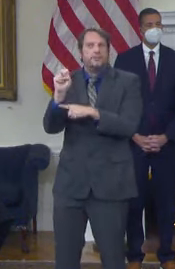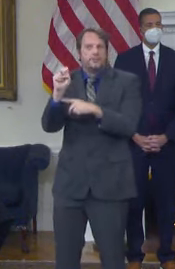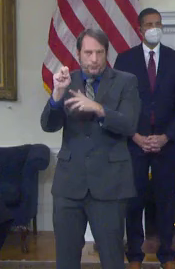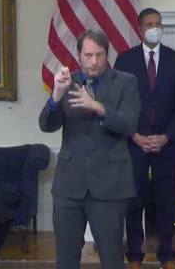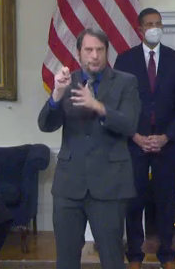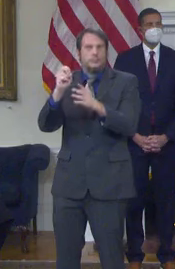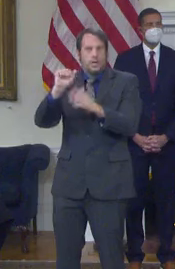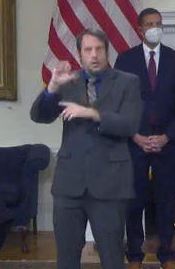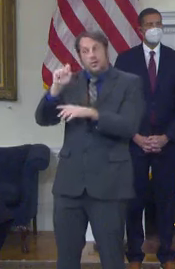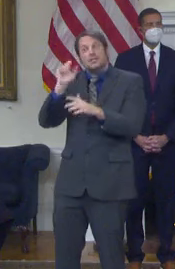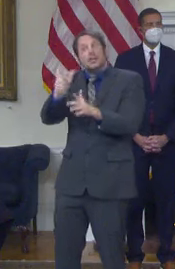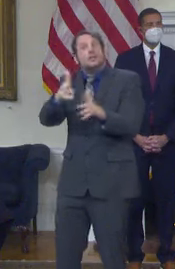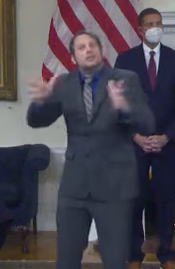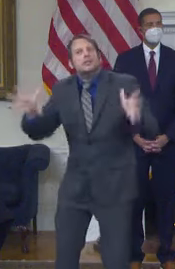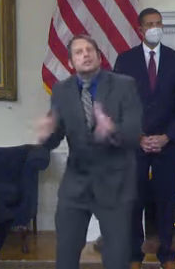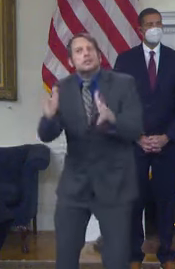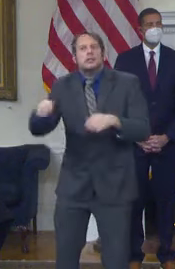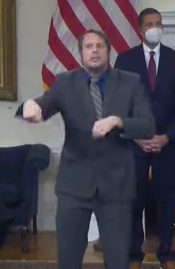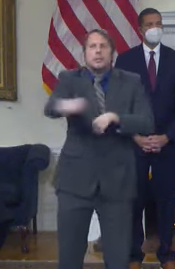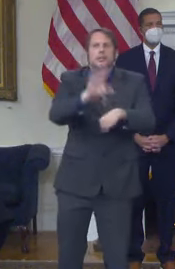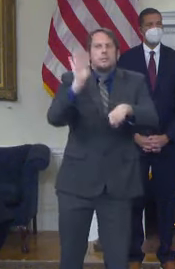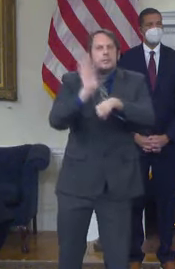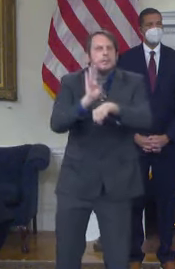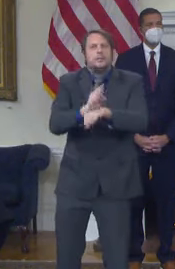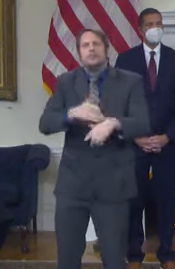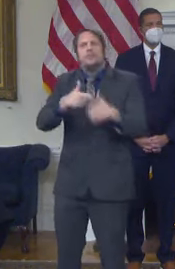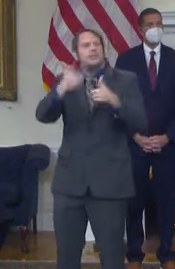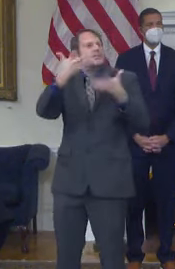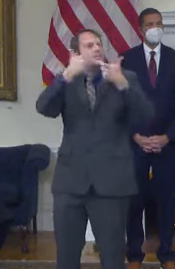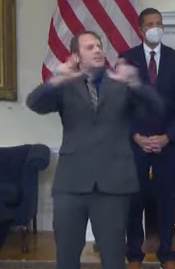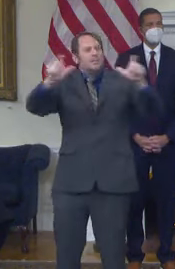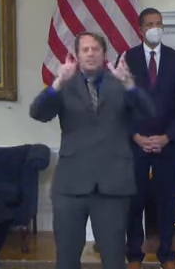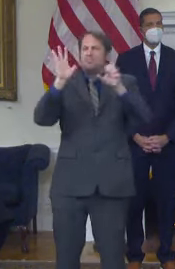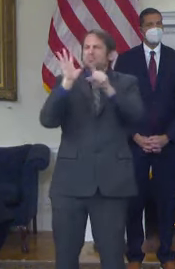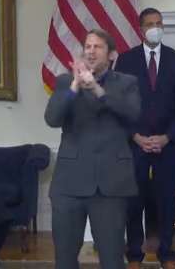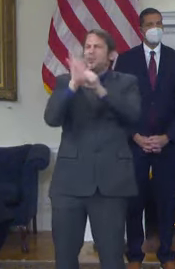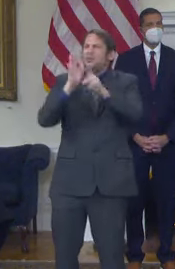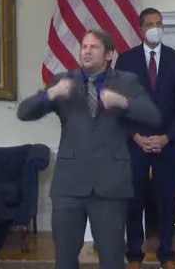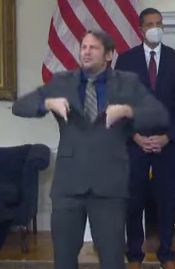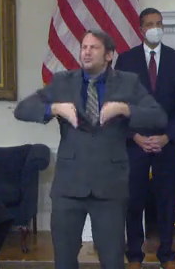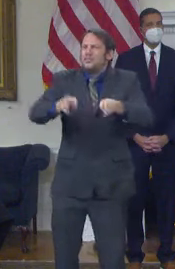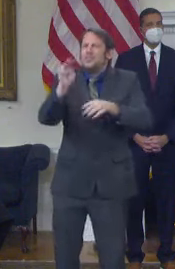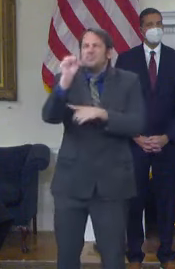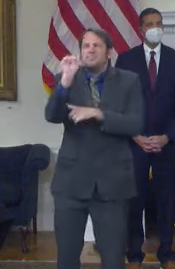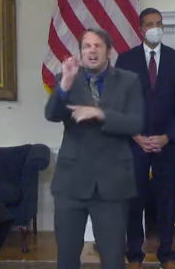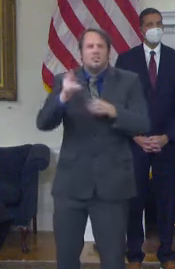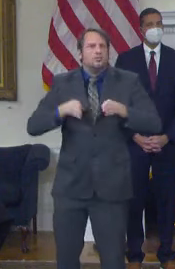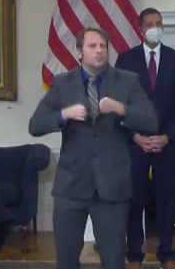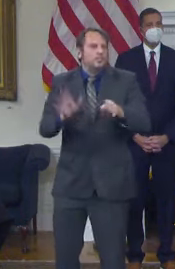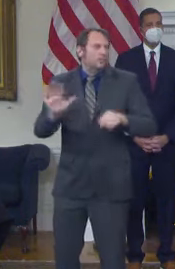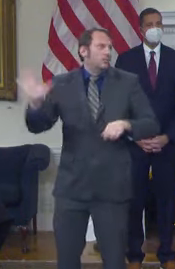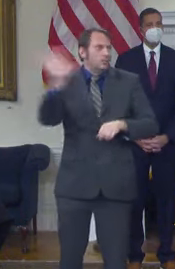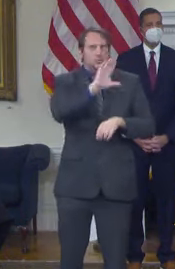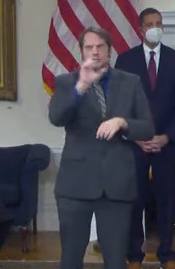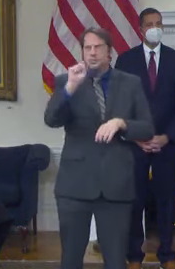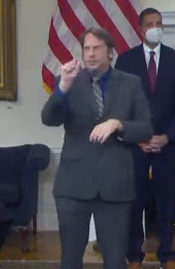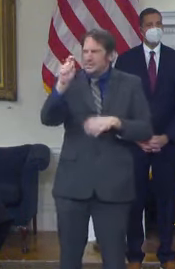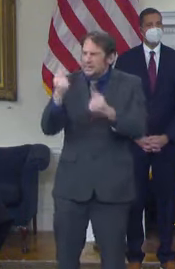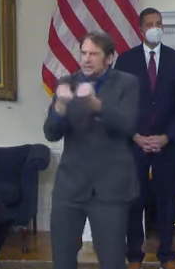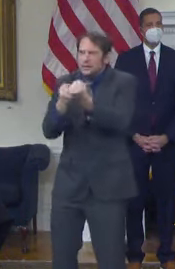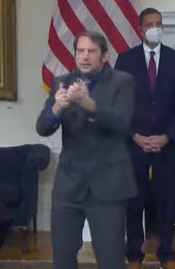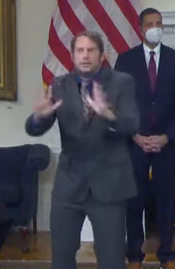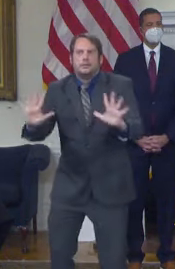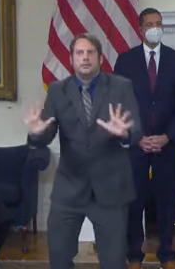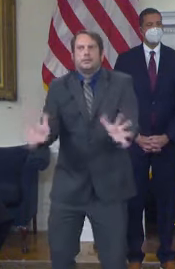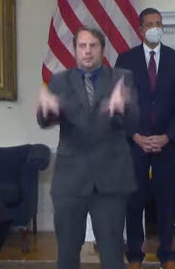in downtowns and communities all across our state. Because of all of these efforts, and because we've had such